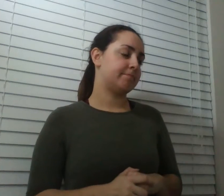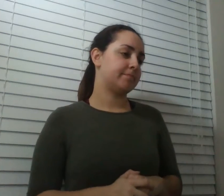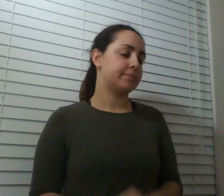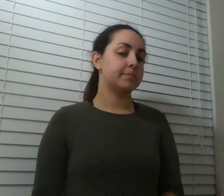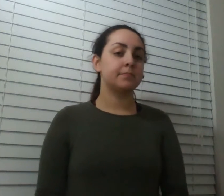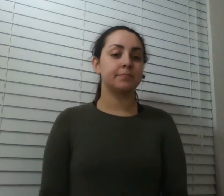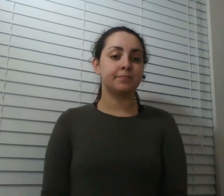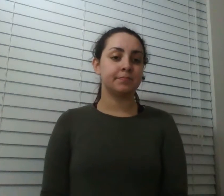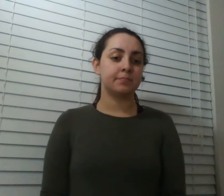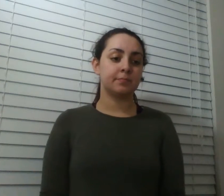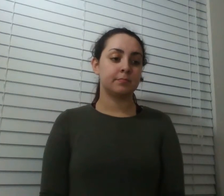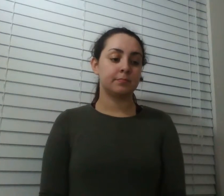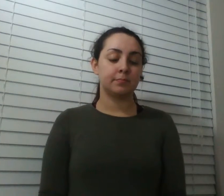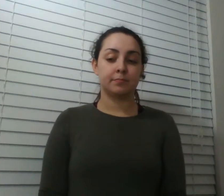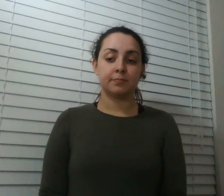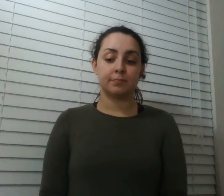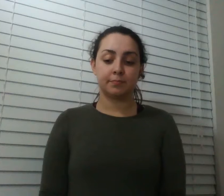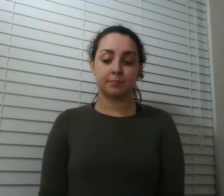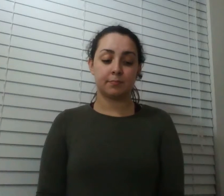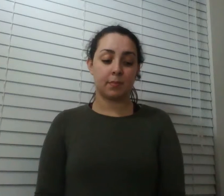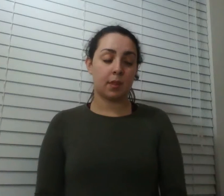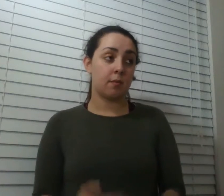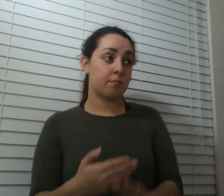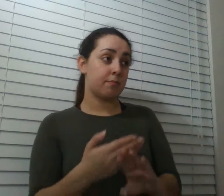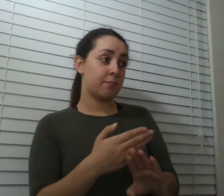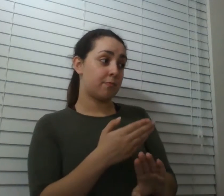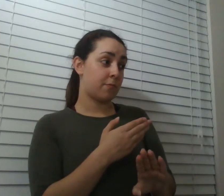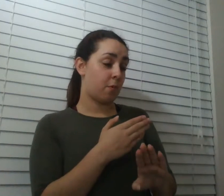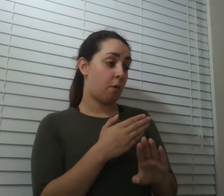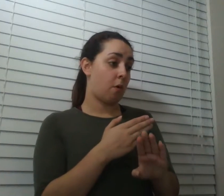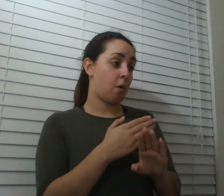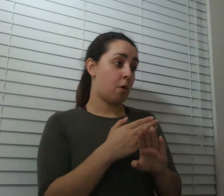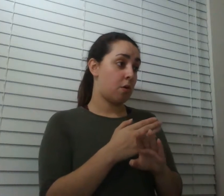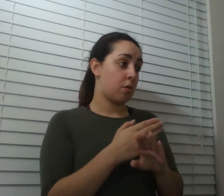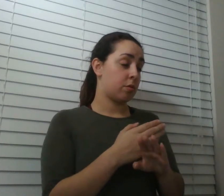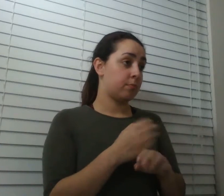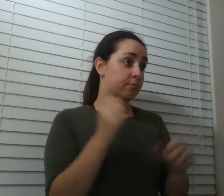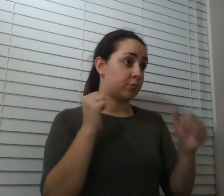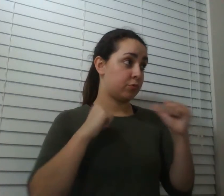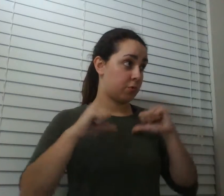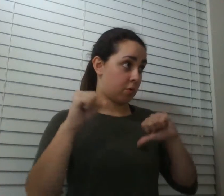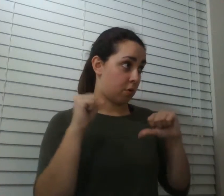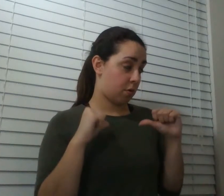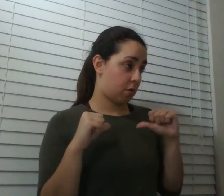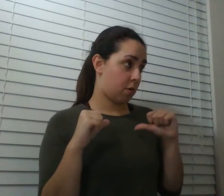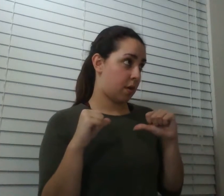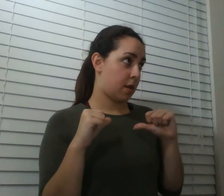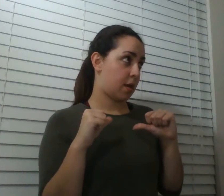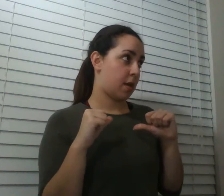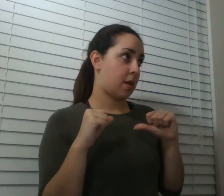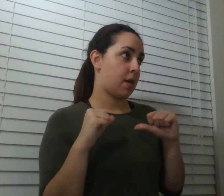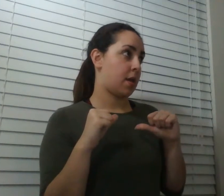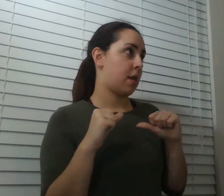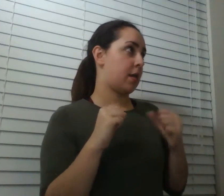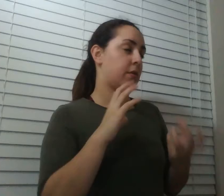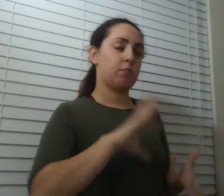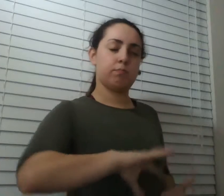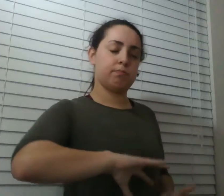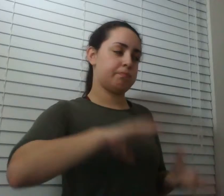tj says before the show begins it is an absolute like maelstrom going on in inside me